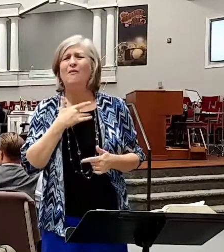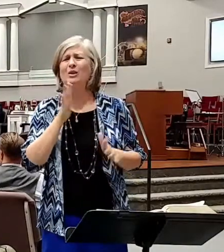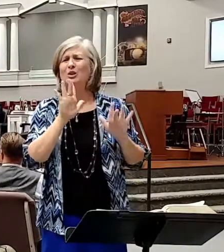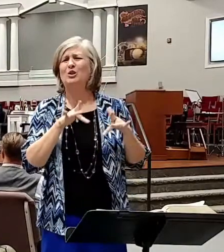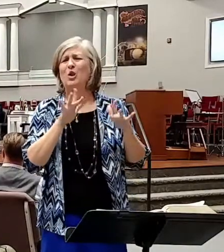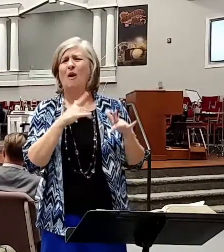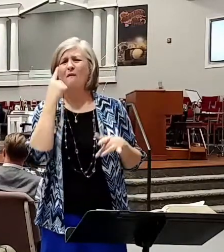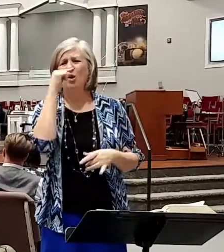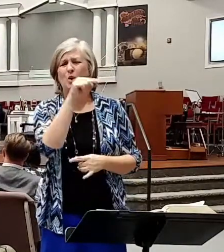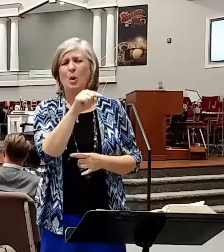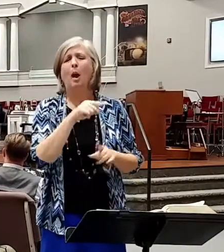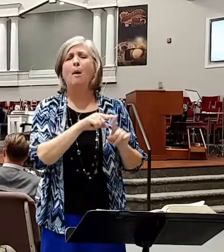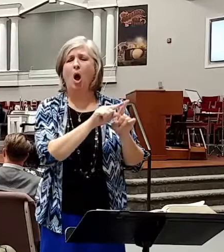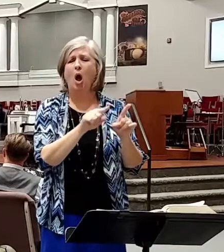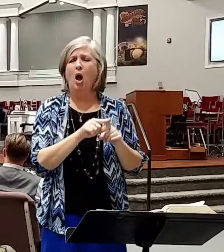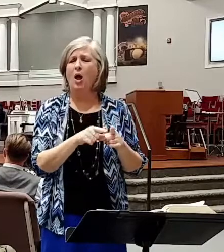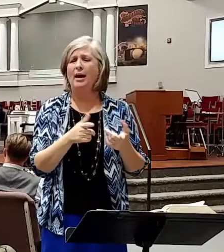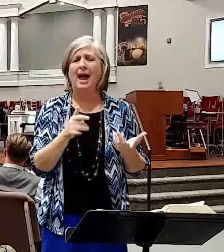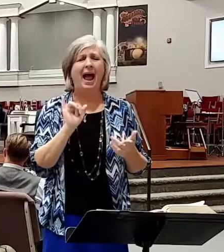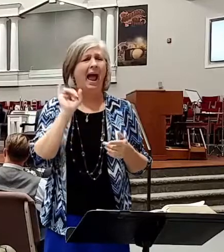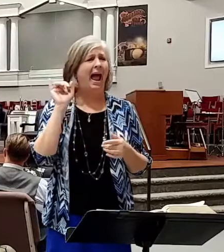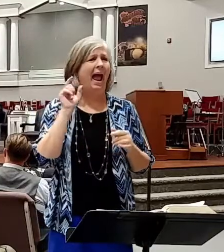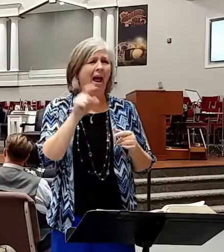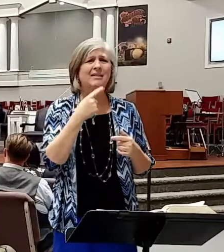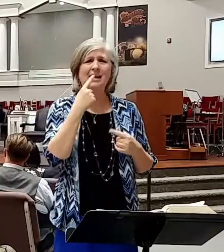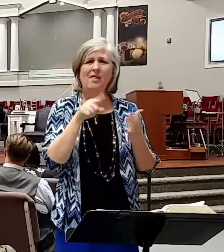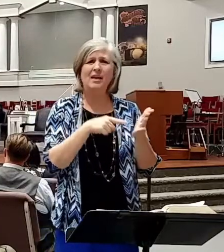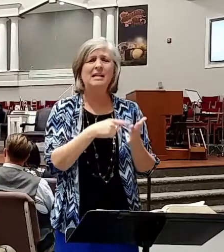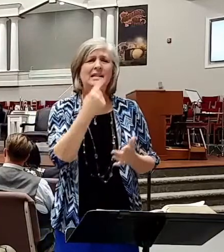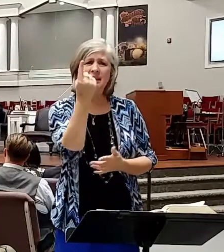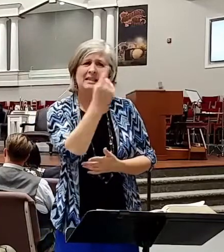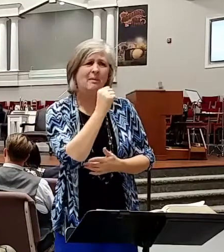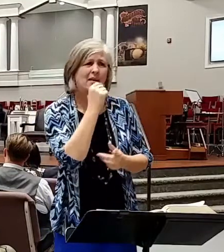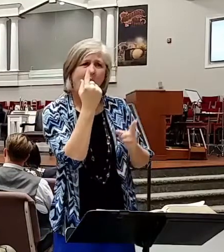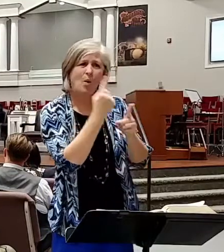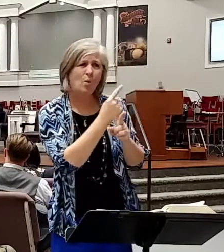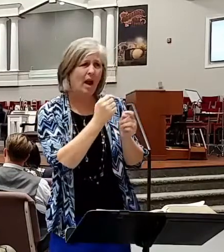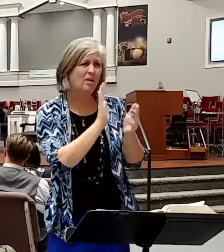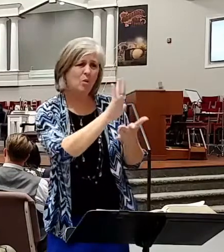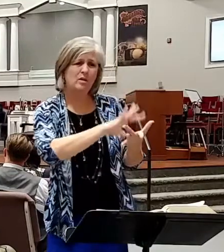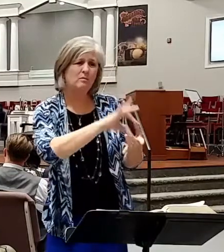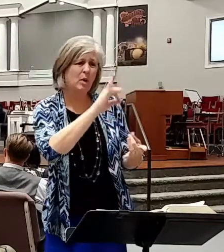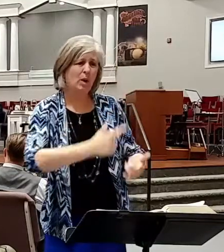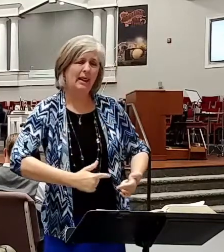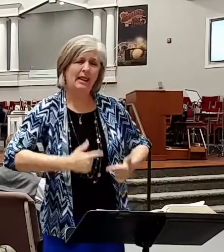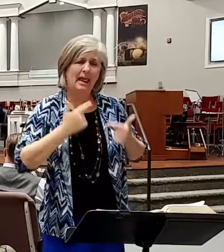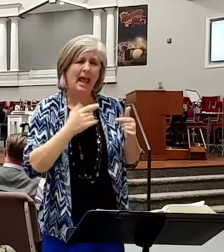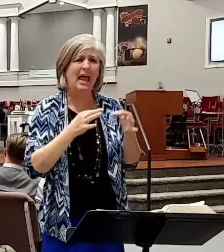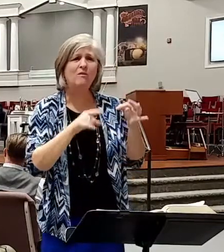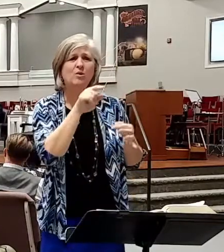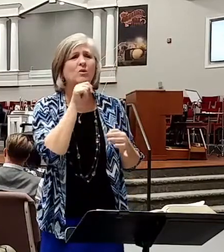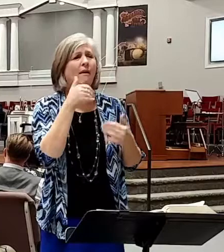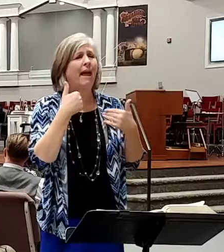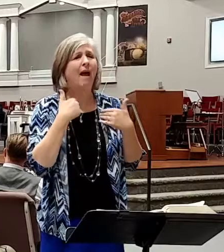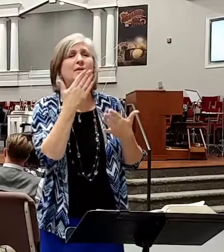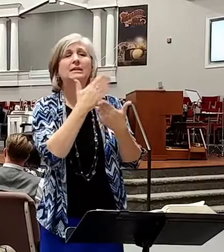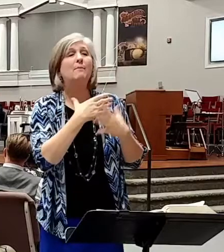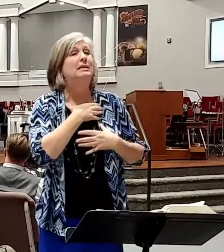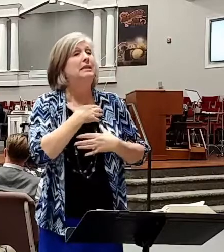But I also I just got to say this to you something's not right in your spiritual life if you don't have some desire. Now